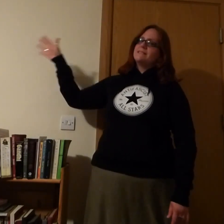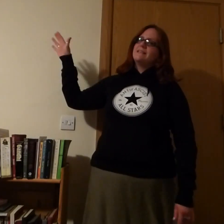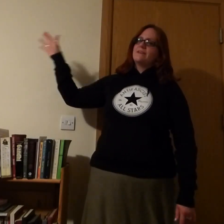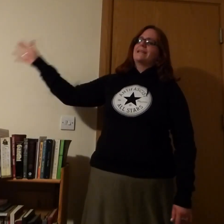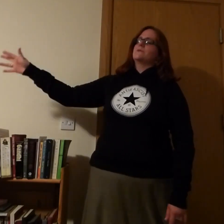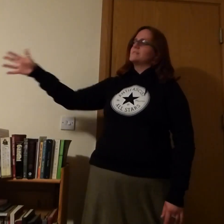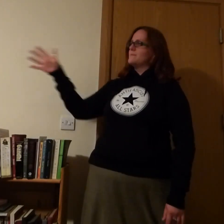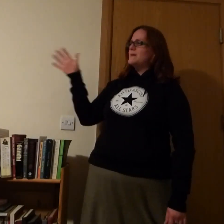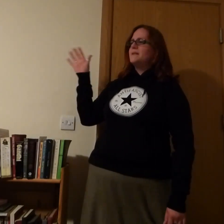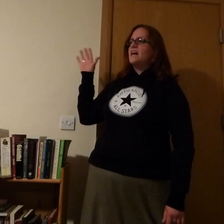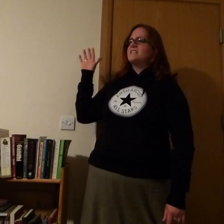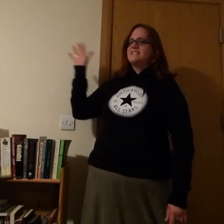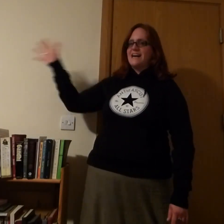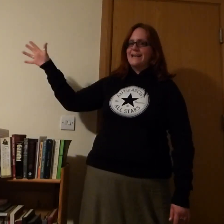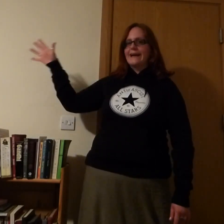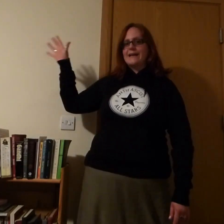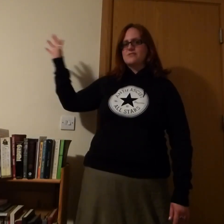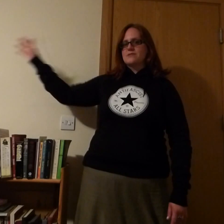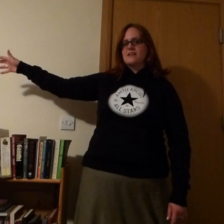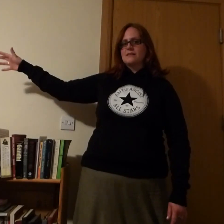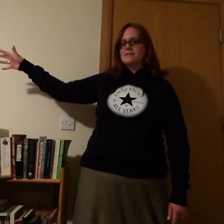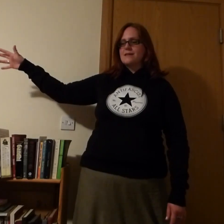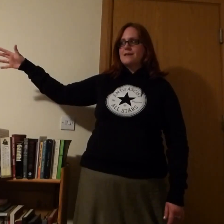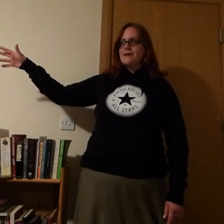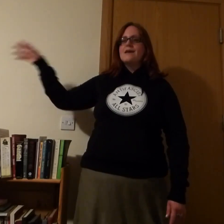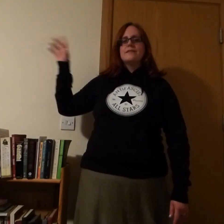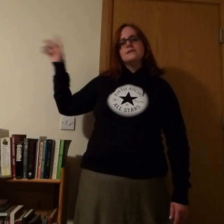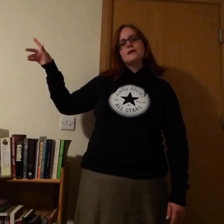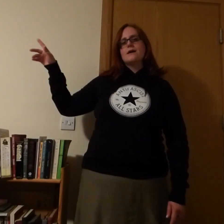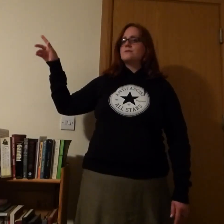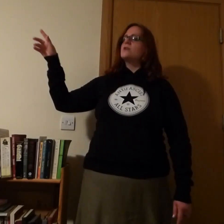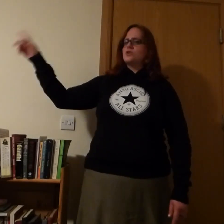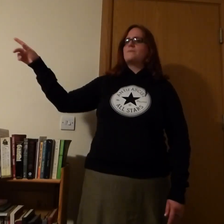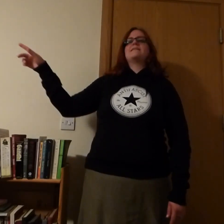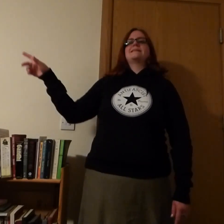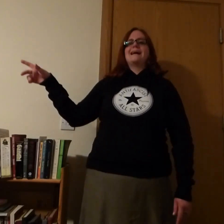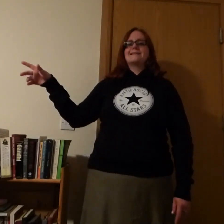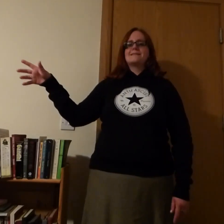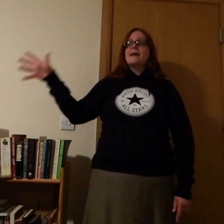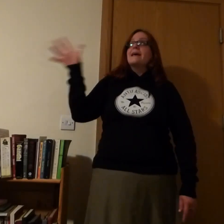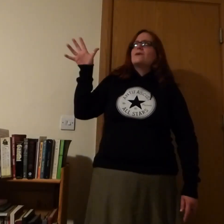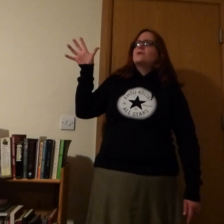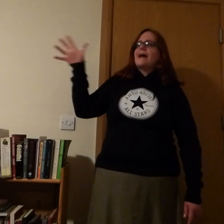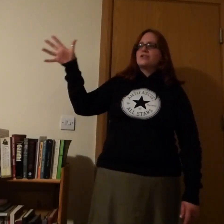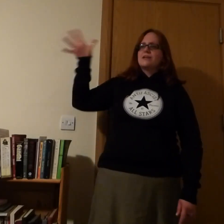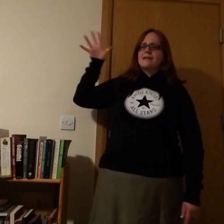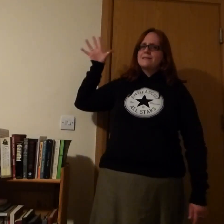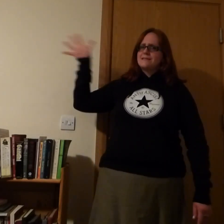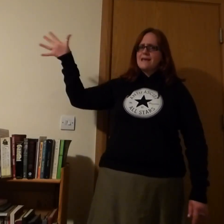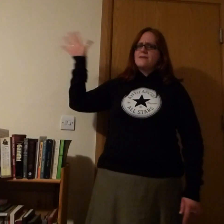living allowances and people are dying as a result. These guys should pay their tax. It could actually save